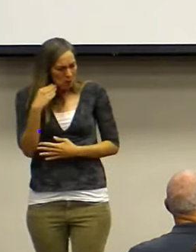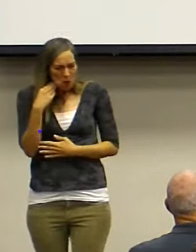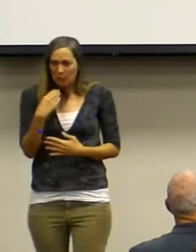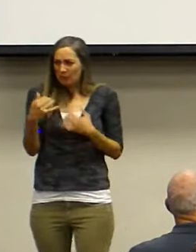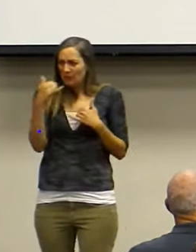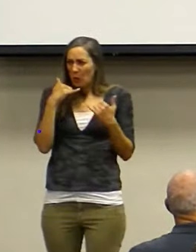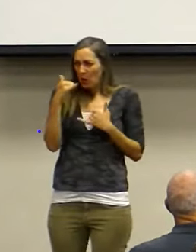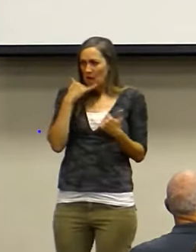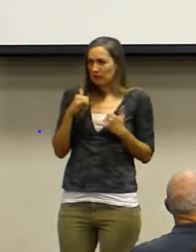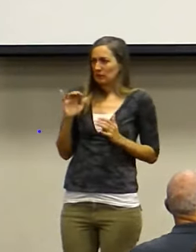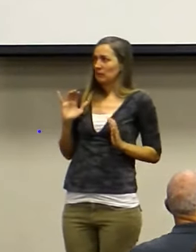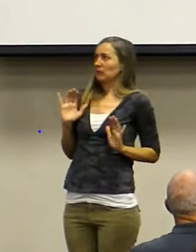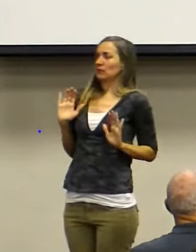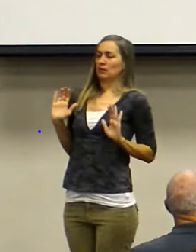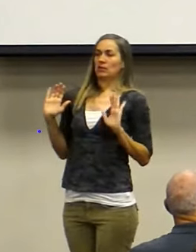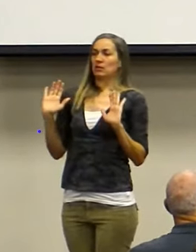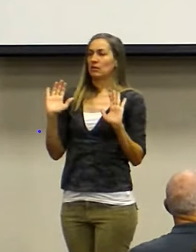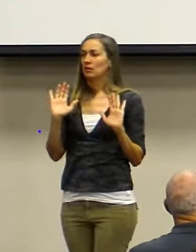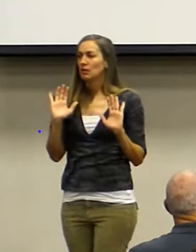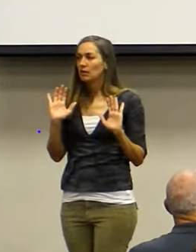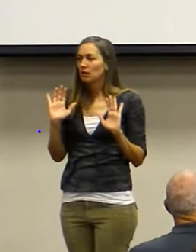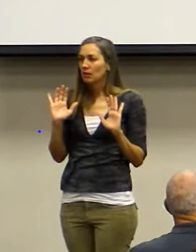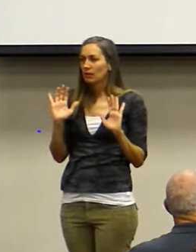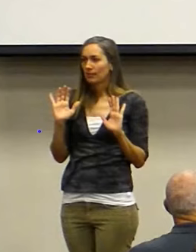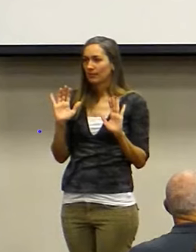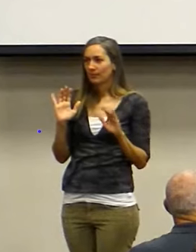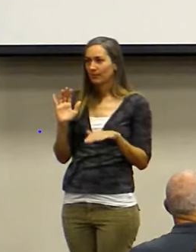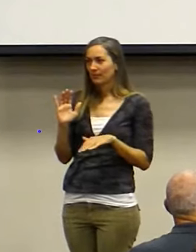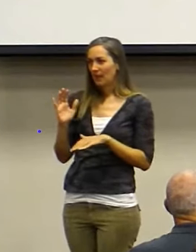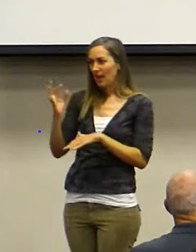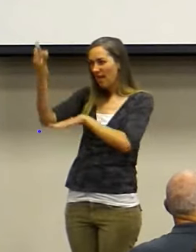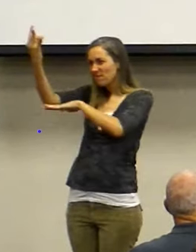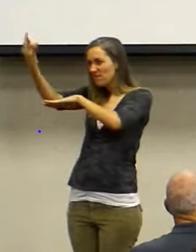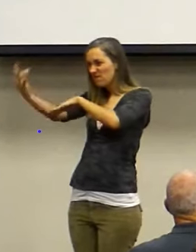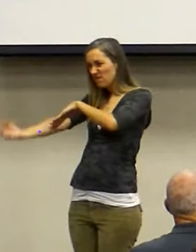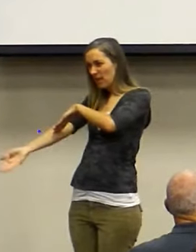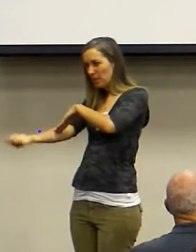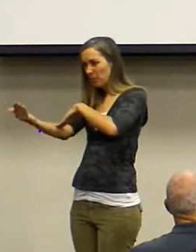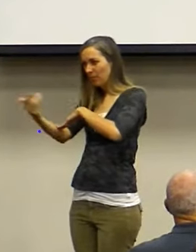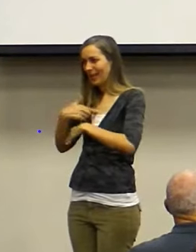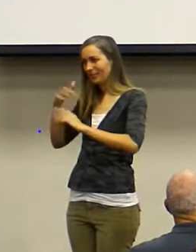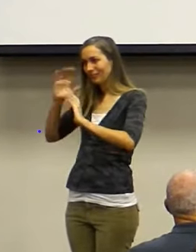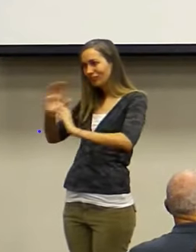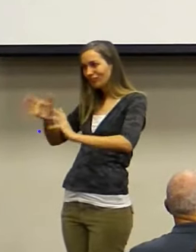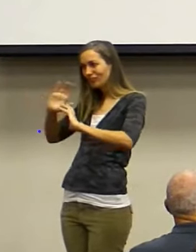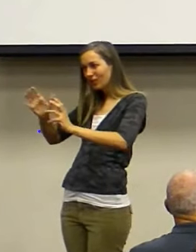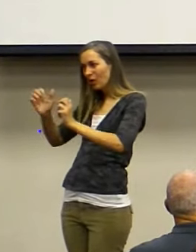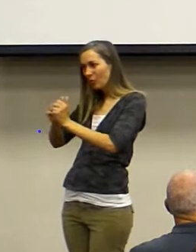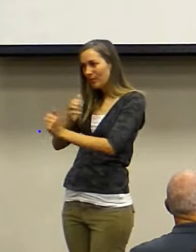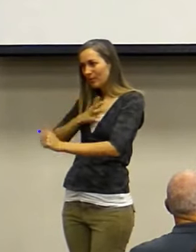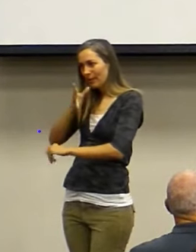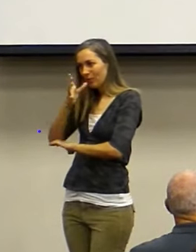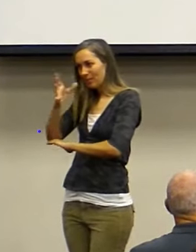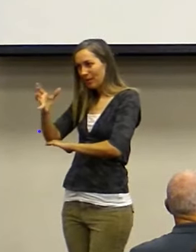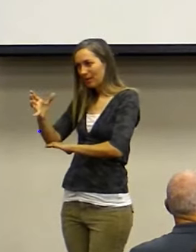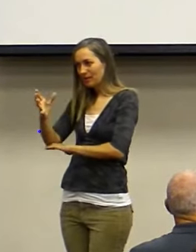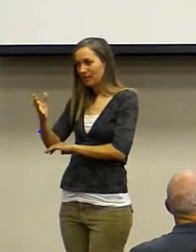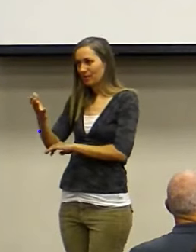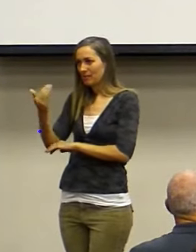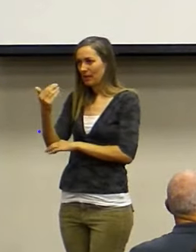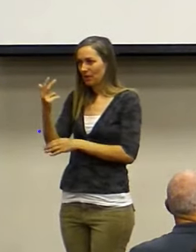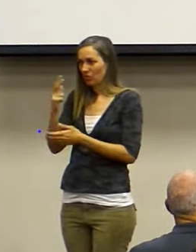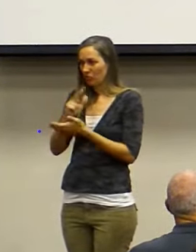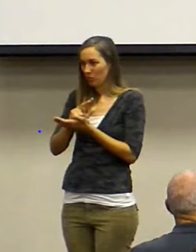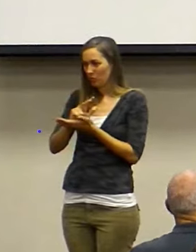Here's the funny thing. I always have a conversation with her every Friday morning. And for the past three weeks, she's been saying, baby, when anything